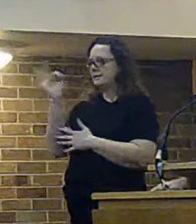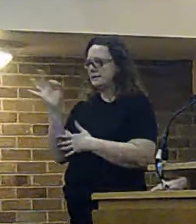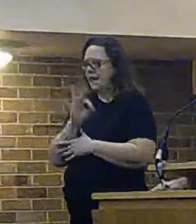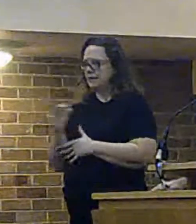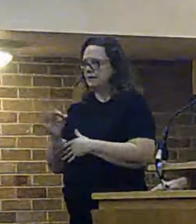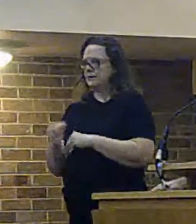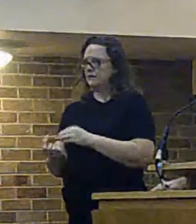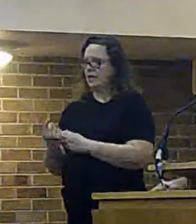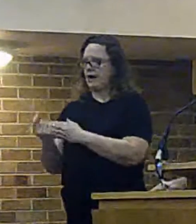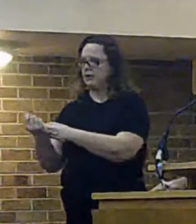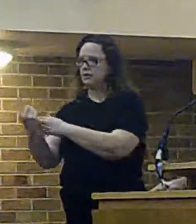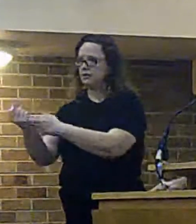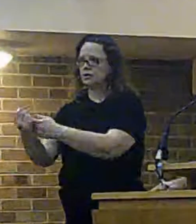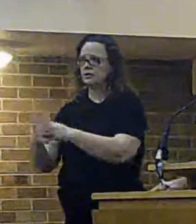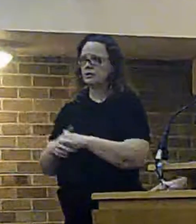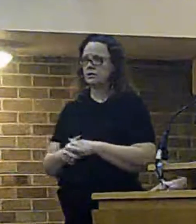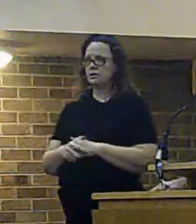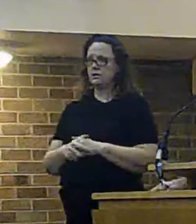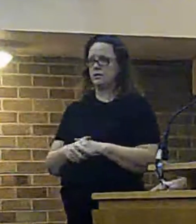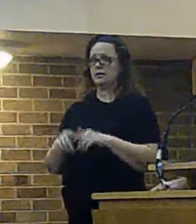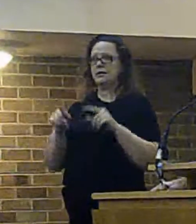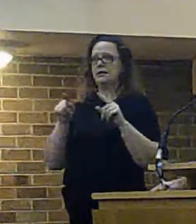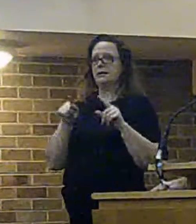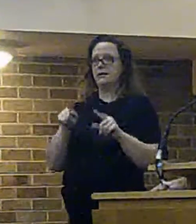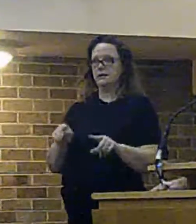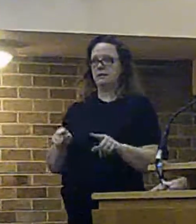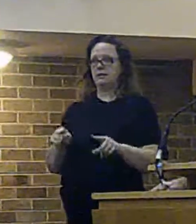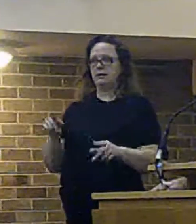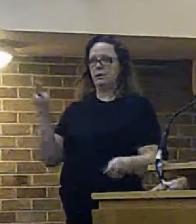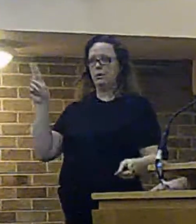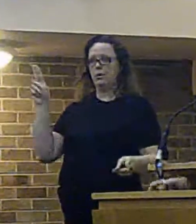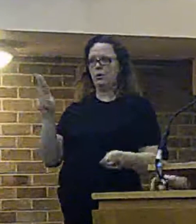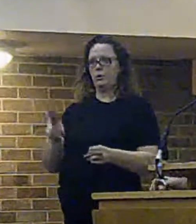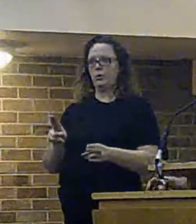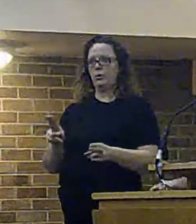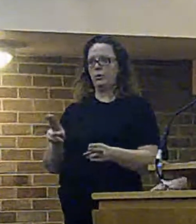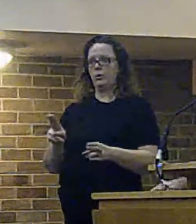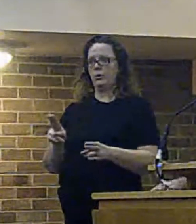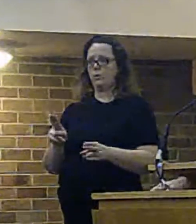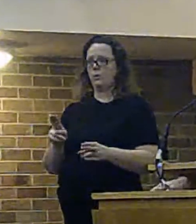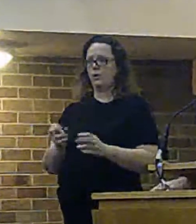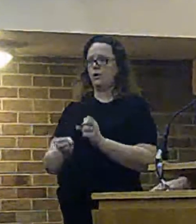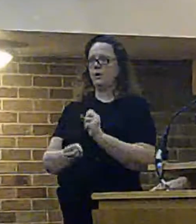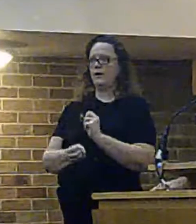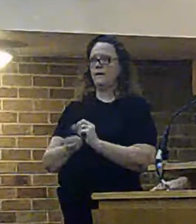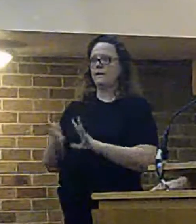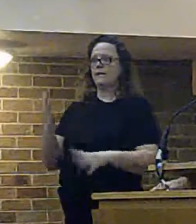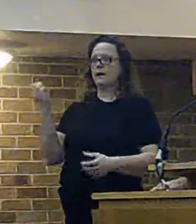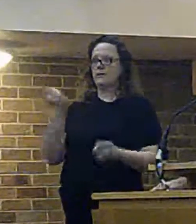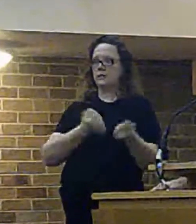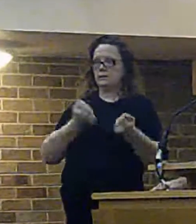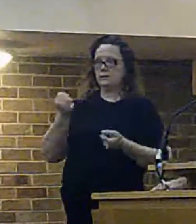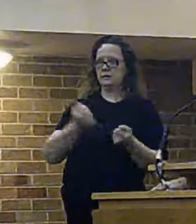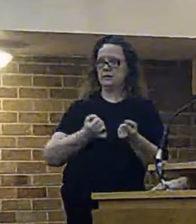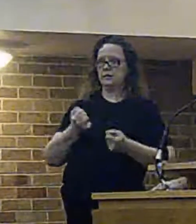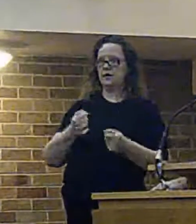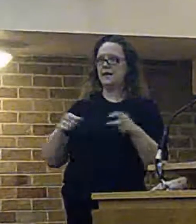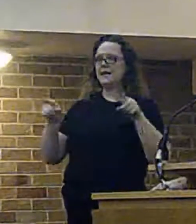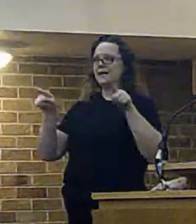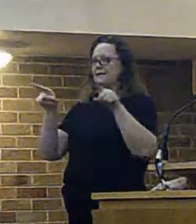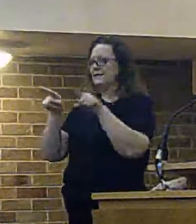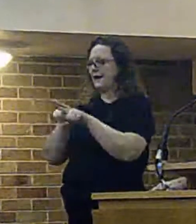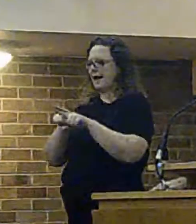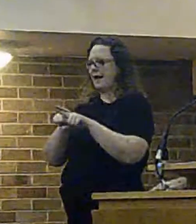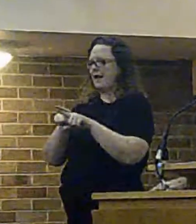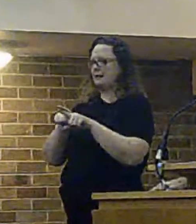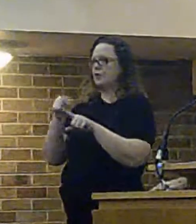all to do with the reasonably foreseeable reduction in fire appliances due to simultaneous incidents that our mobilising